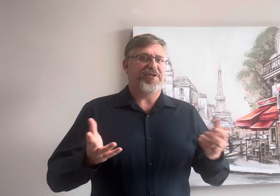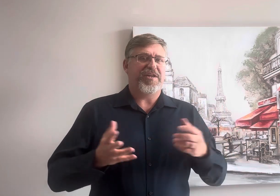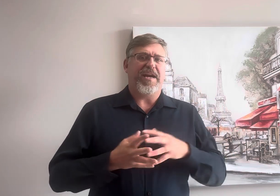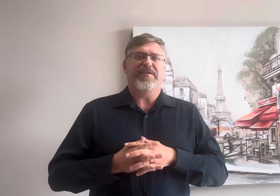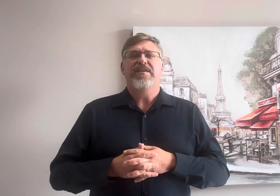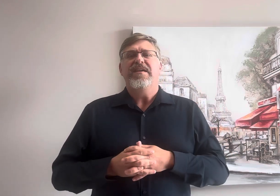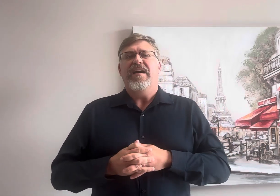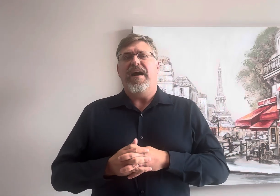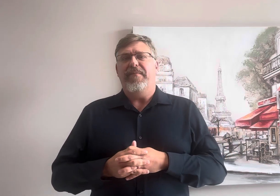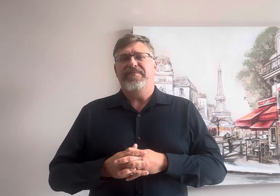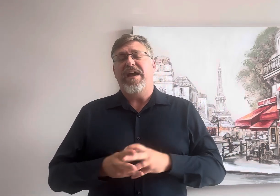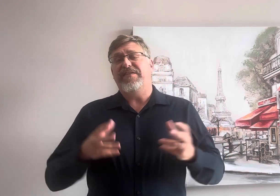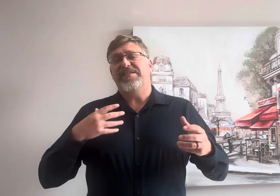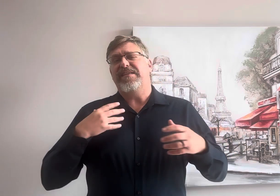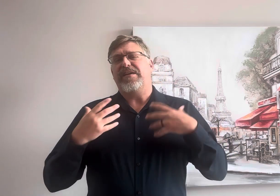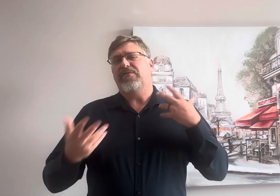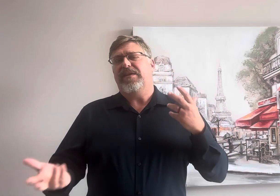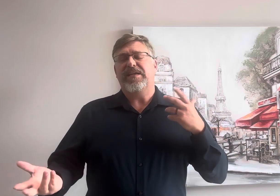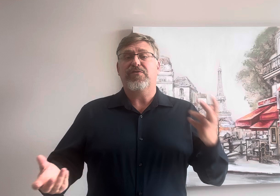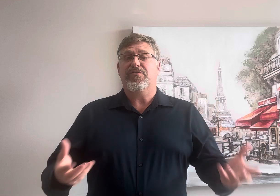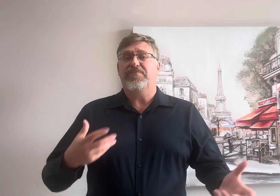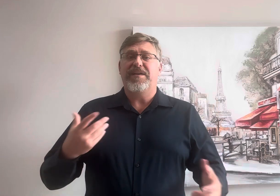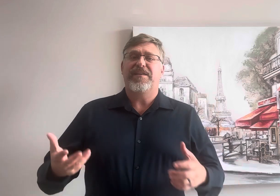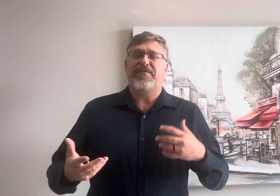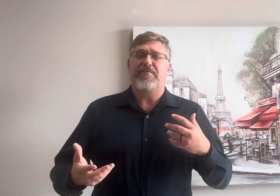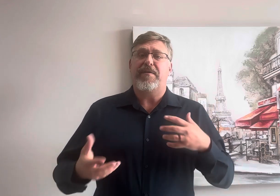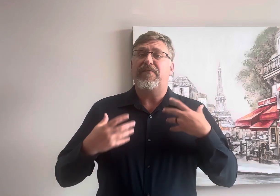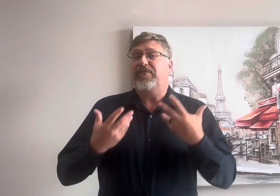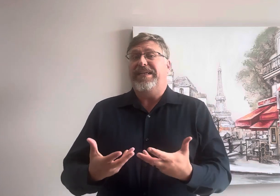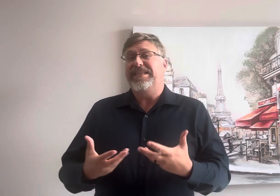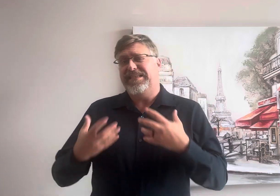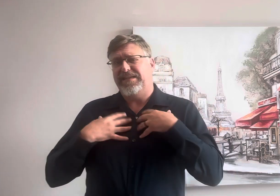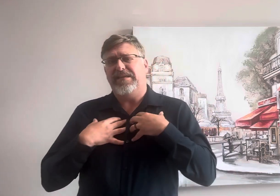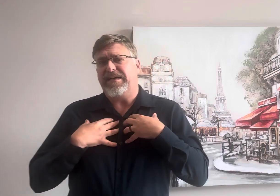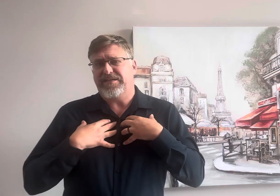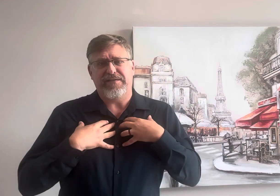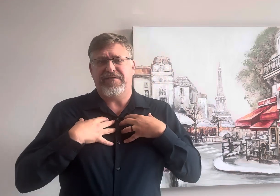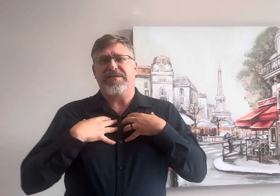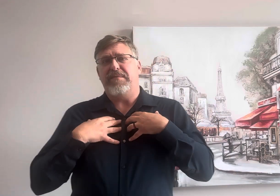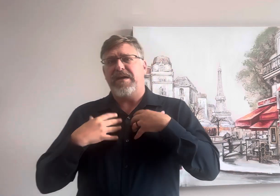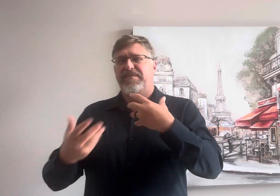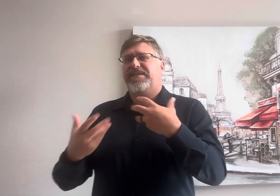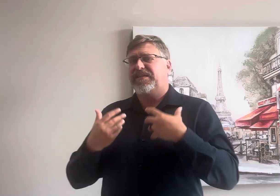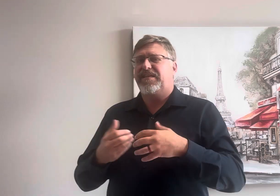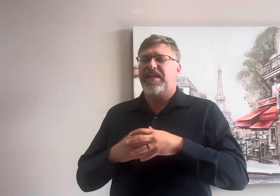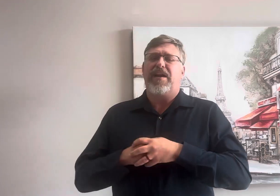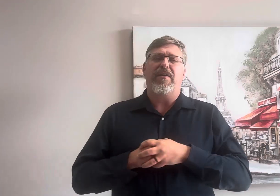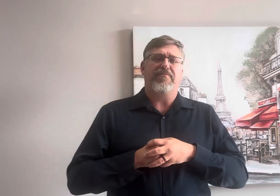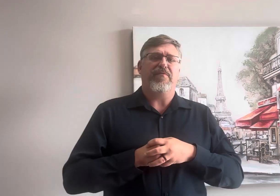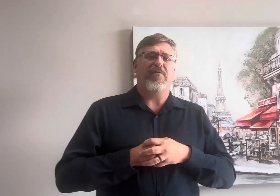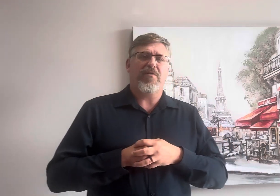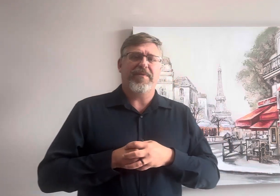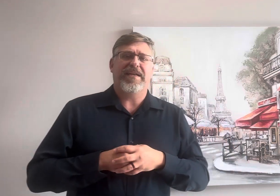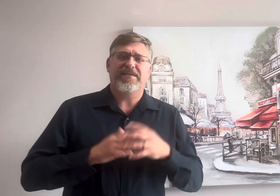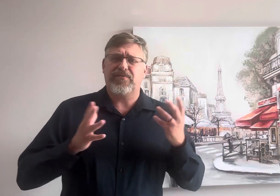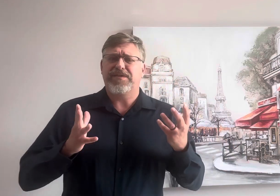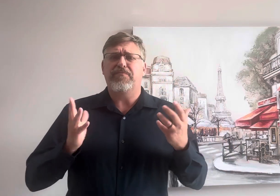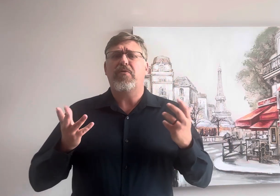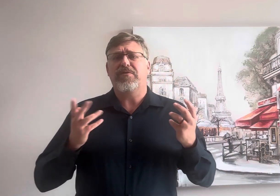change um having said that do i think social media is very powerful it is it actually affects my business and how i perform in it so it's important